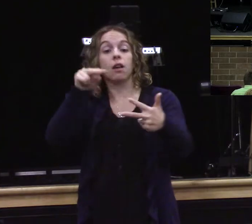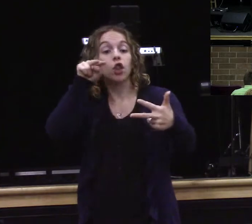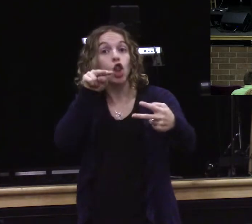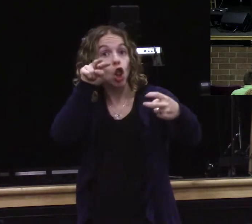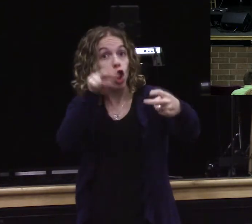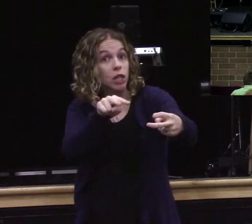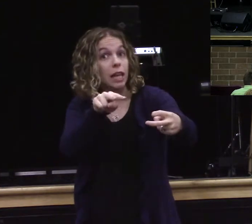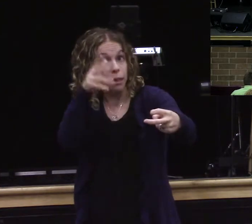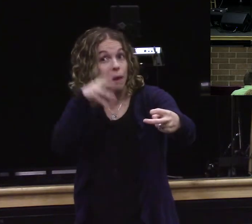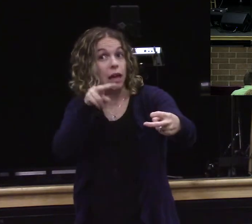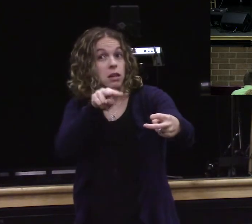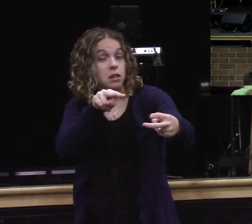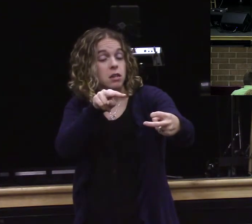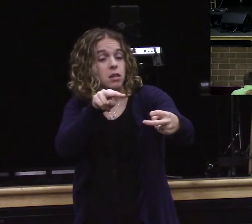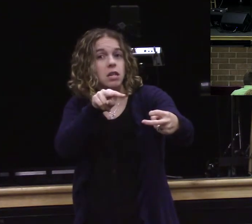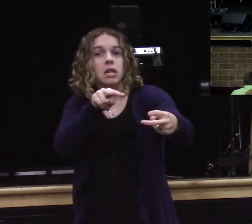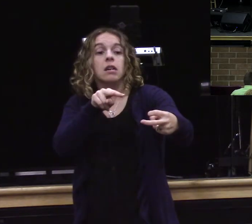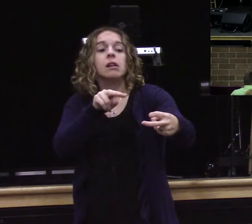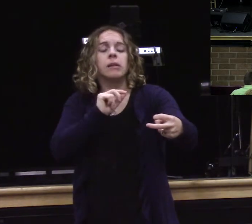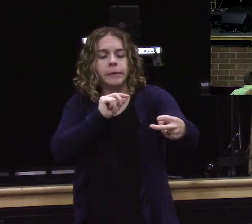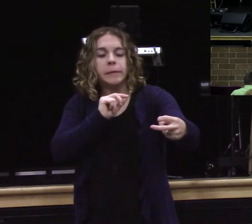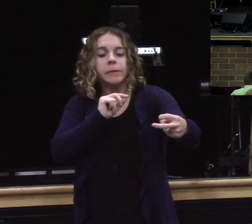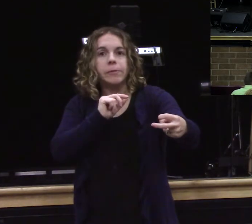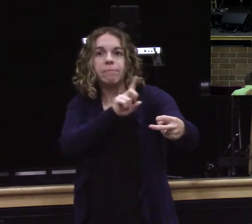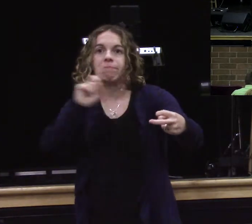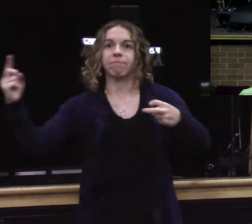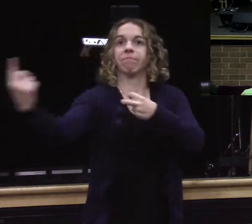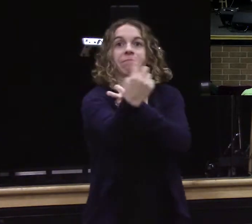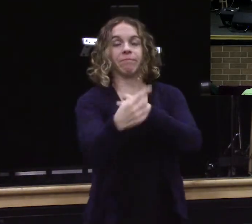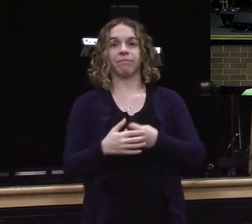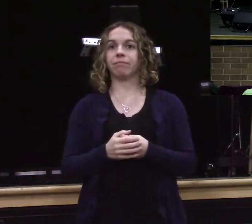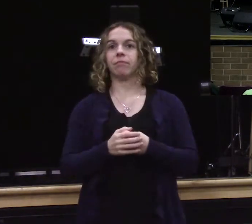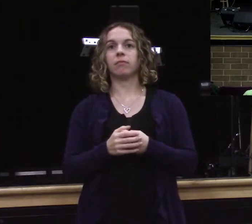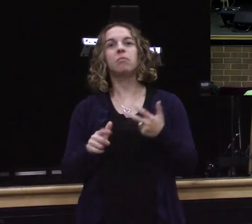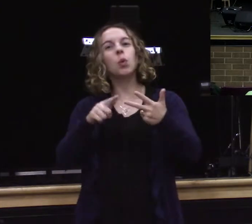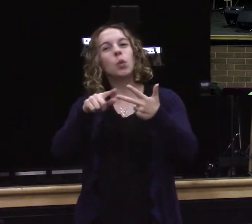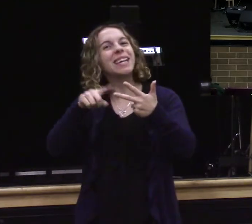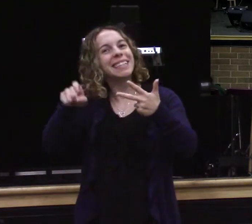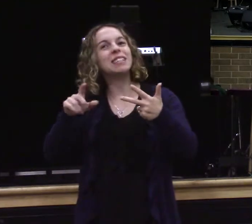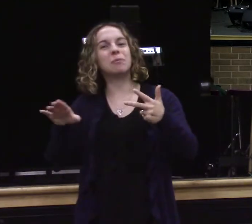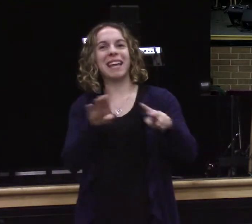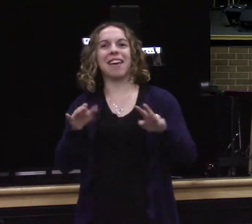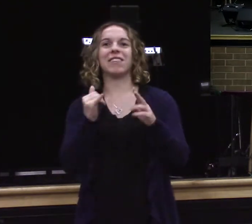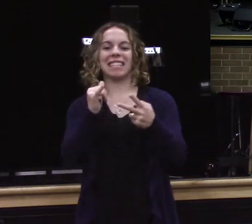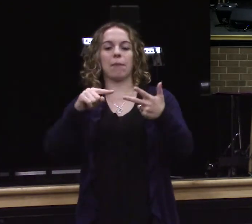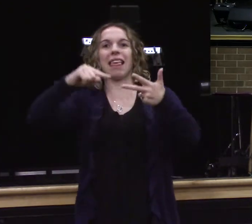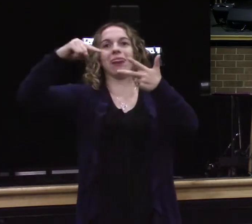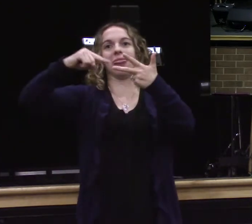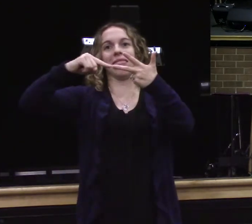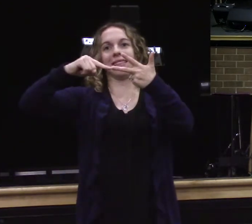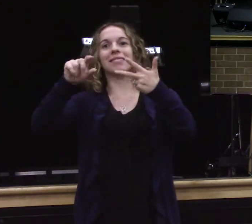and I do think that she's somewhat insane for praying this but one of her prayers that she's prayed for years